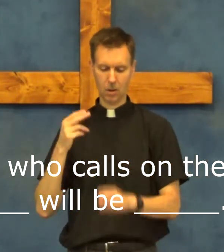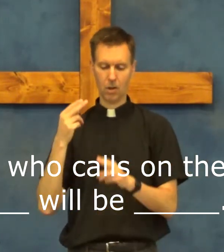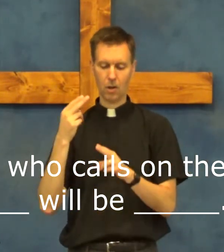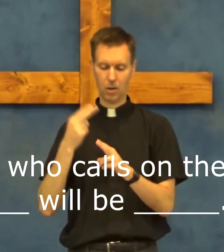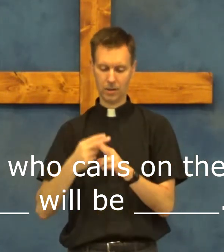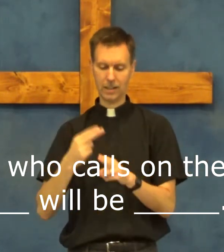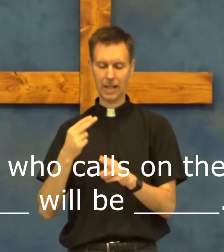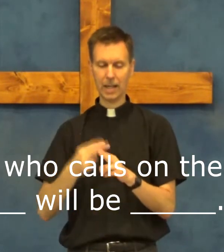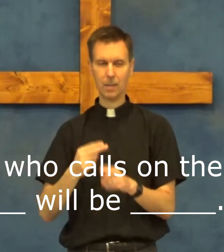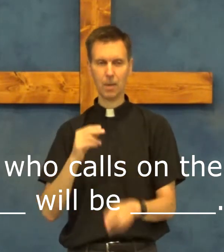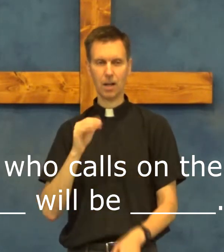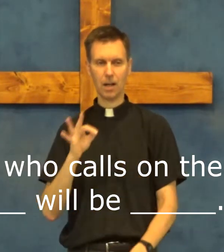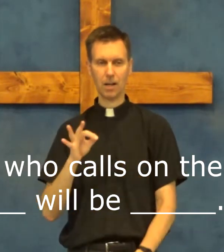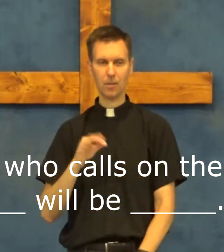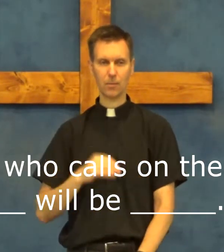of the name of